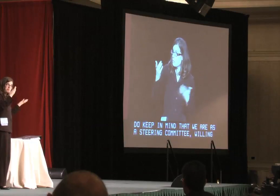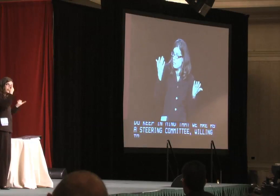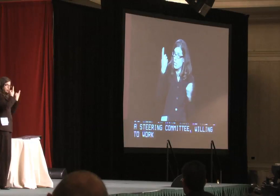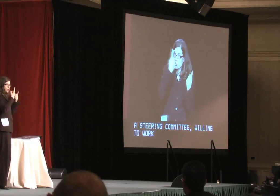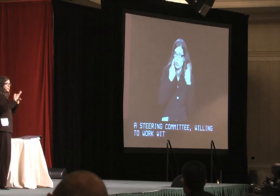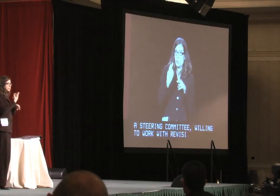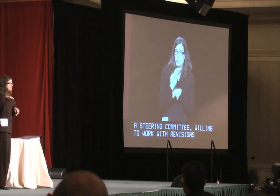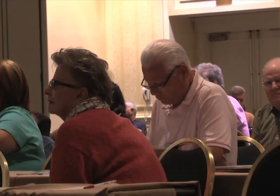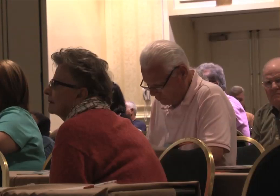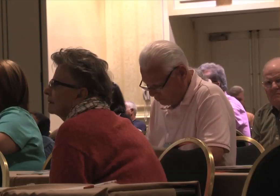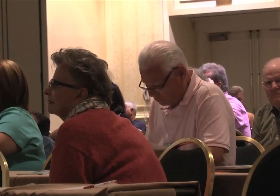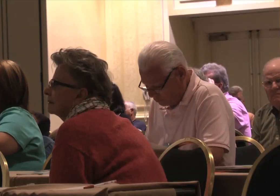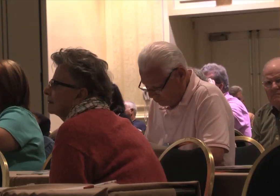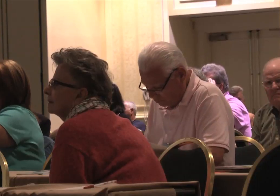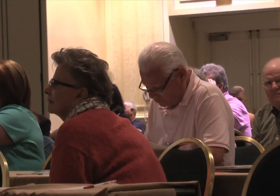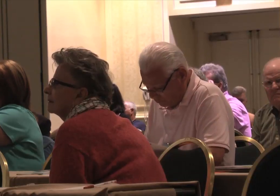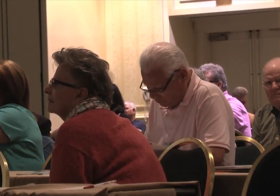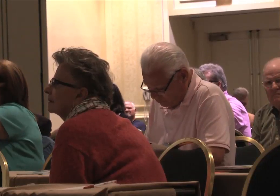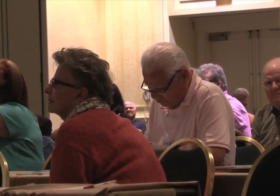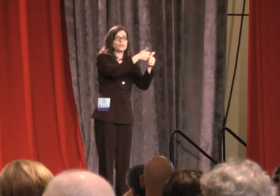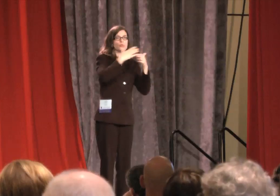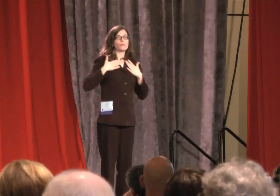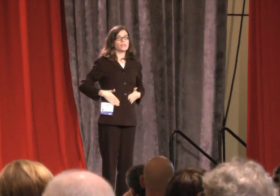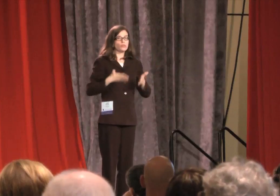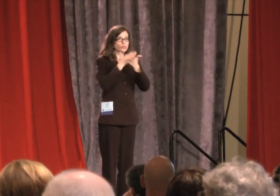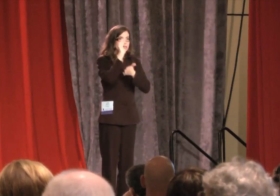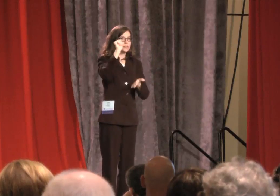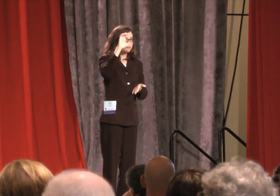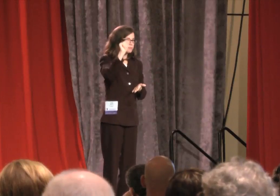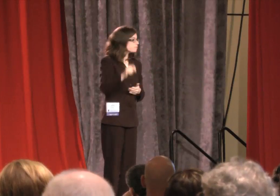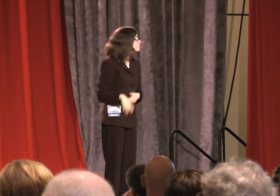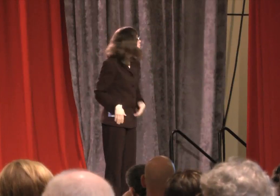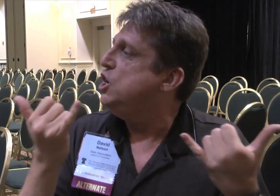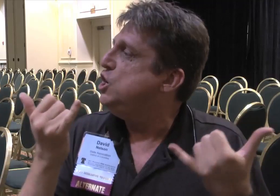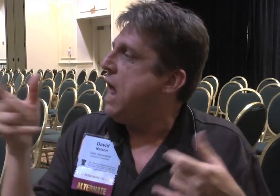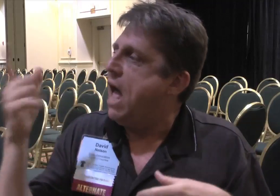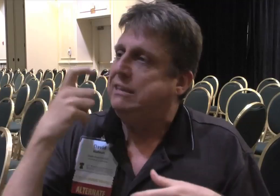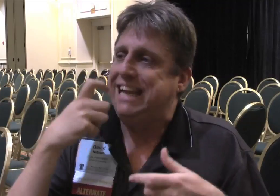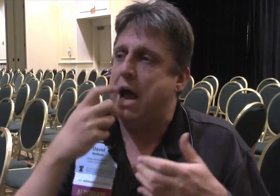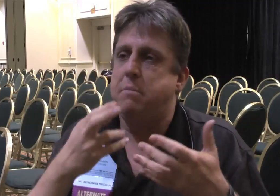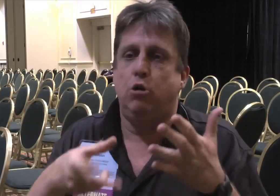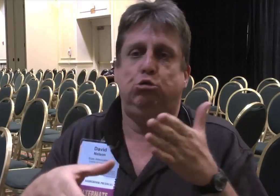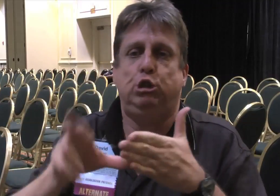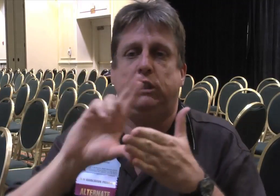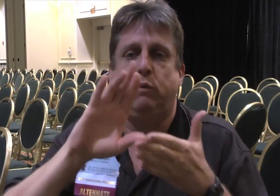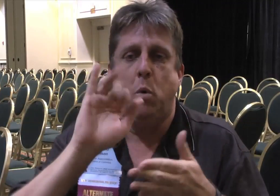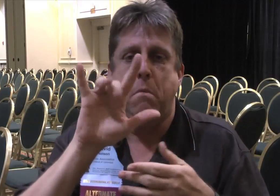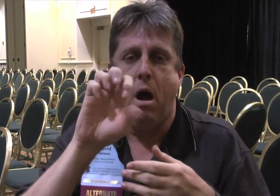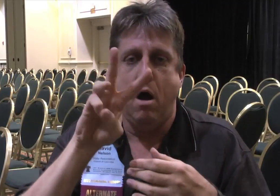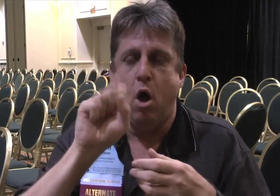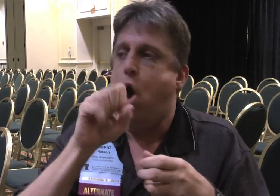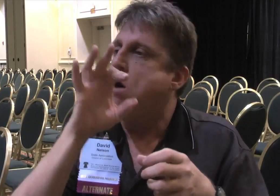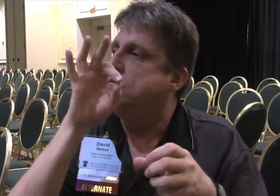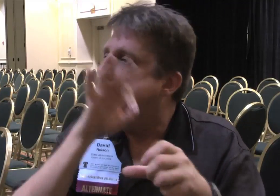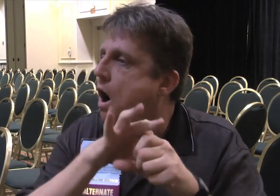We are looking to look for provisions of language as necessary. ... English bilingual education. ...